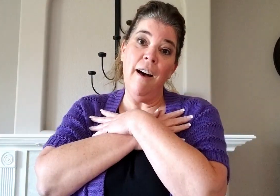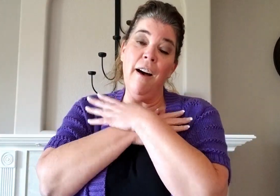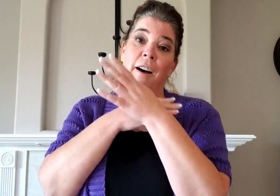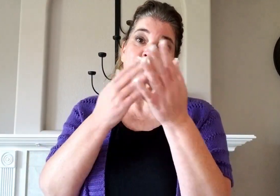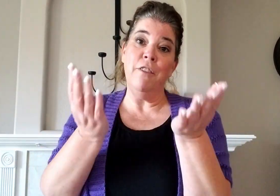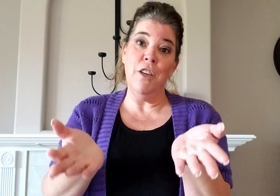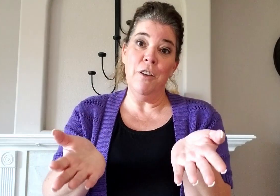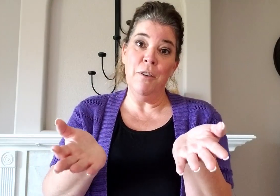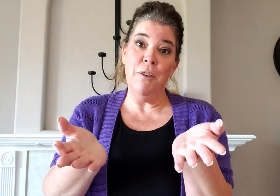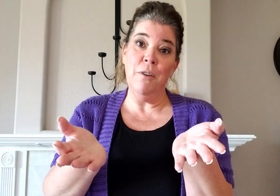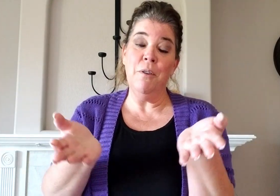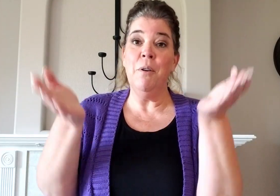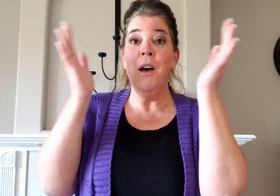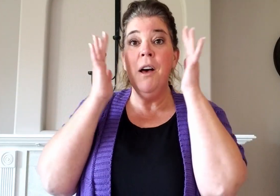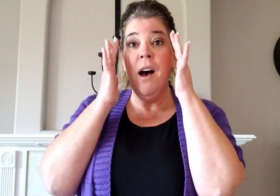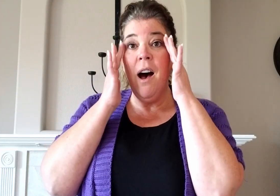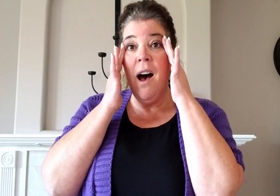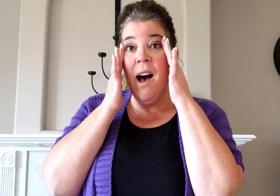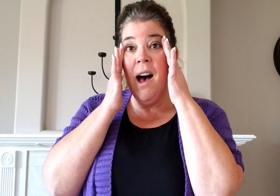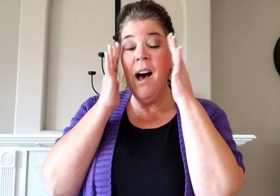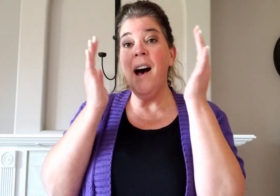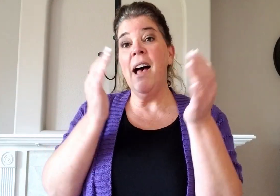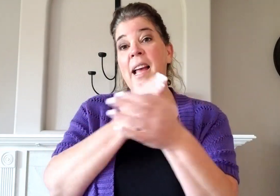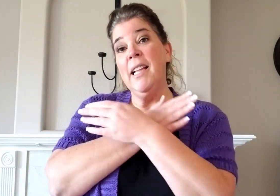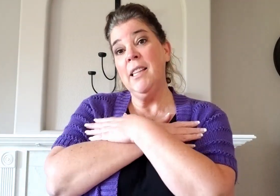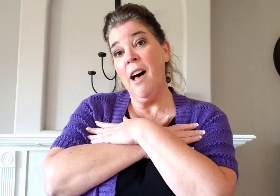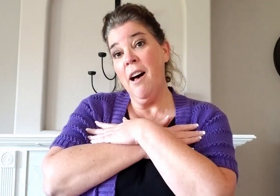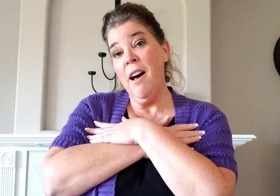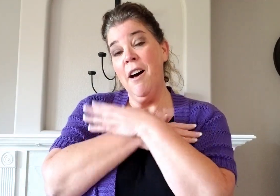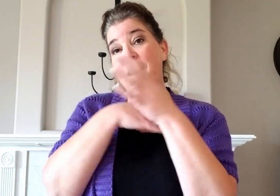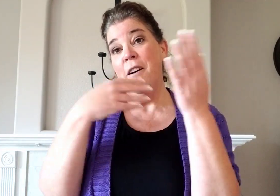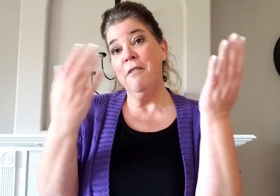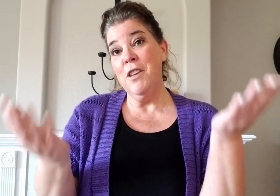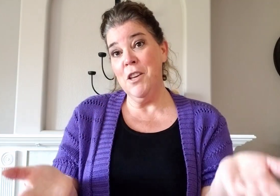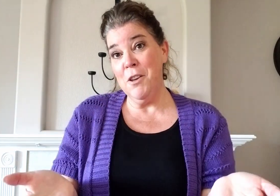you, I love you.